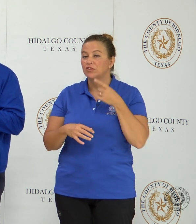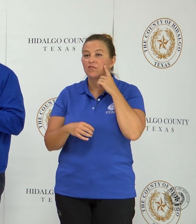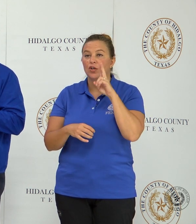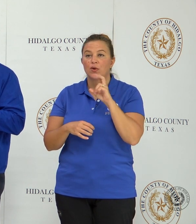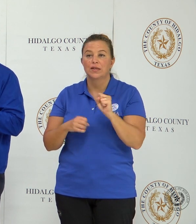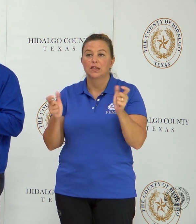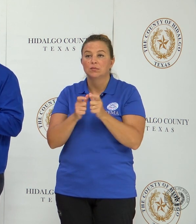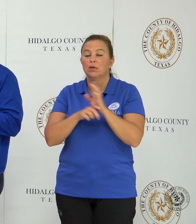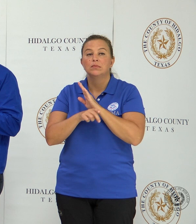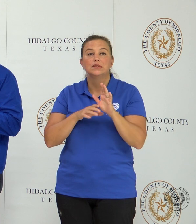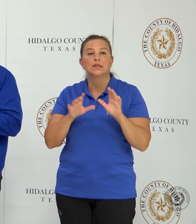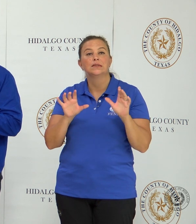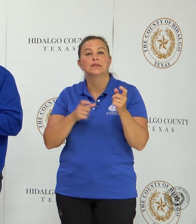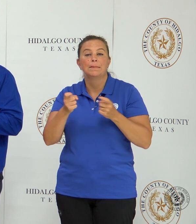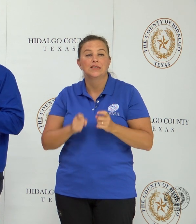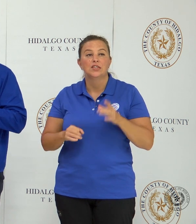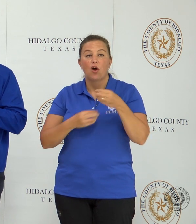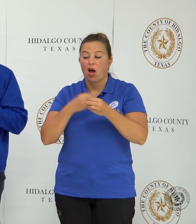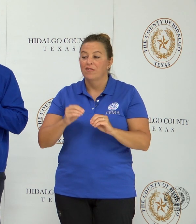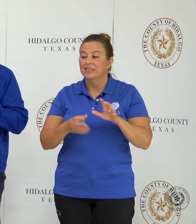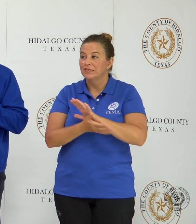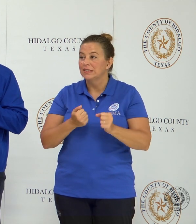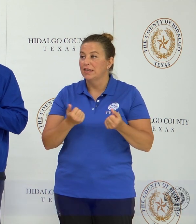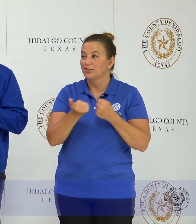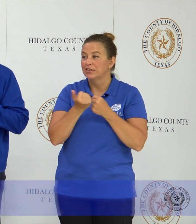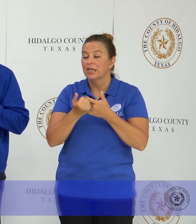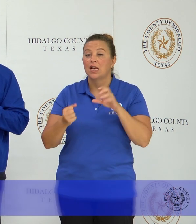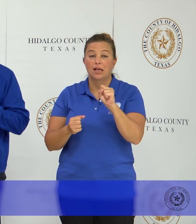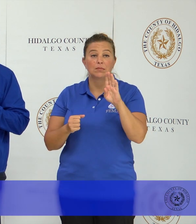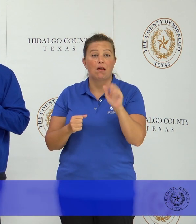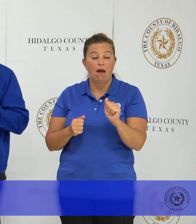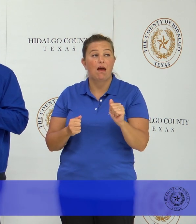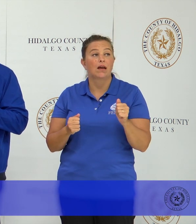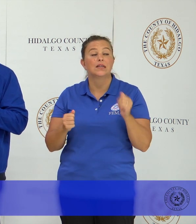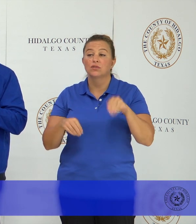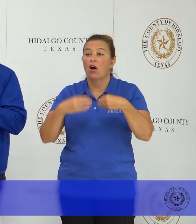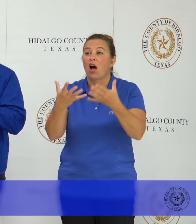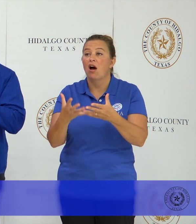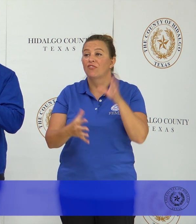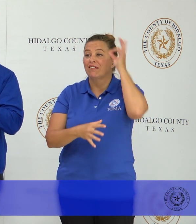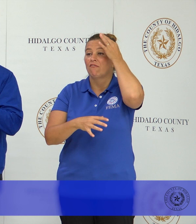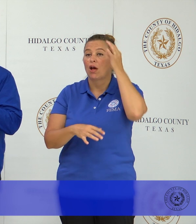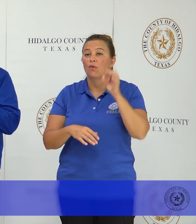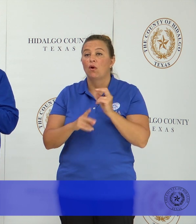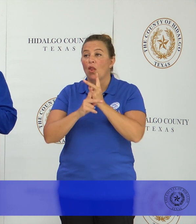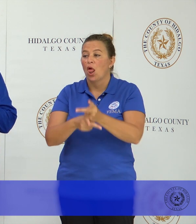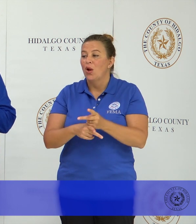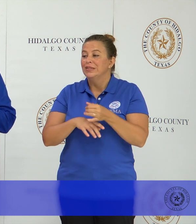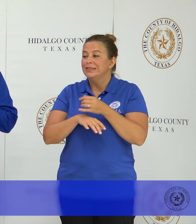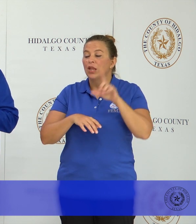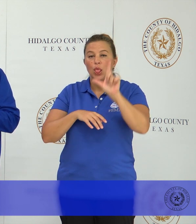Administration, the Office of Disaster Assistance. Small Business Administration is offering federal low interest disaster loans